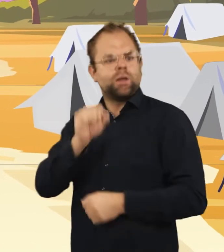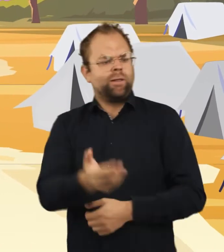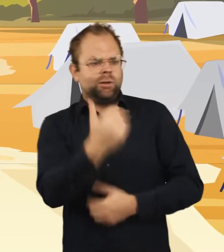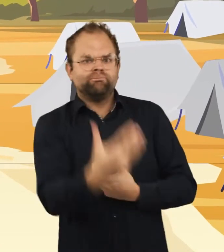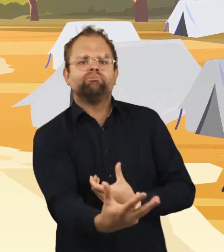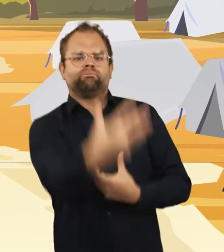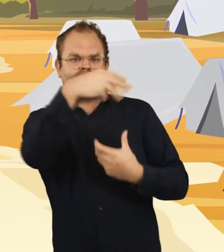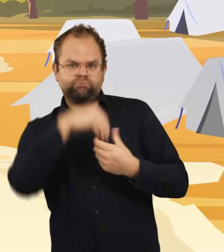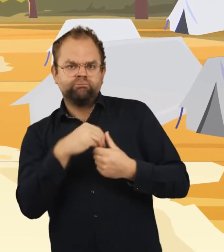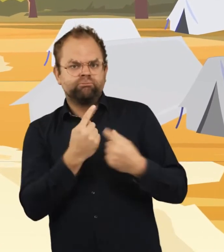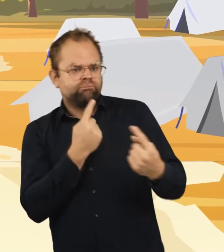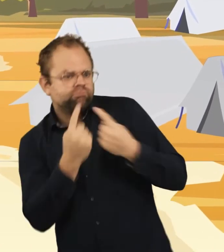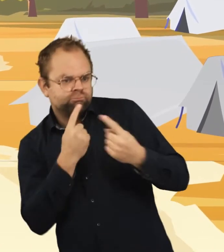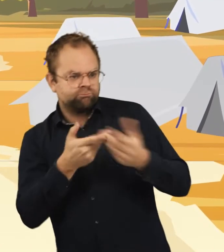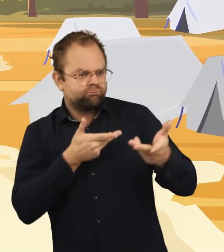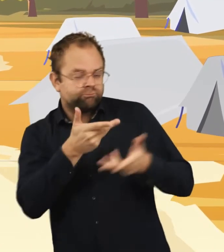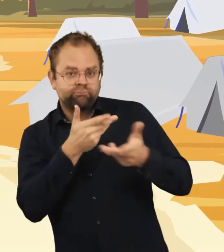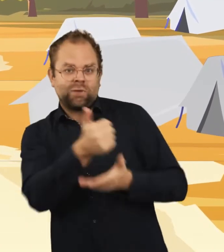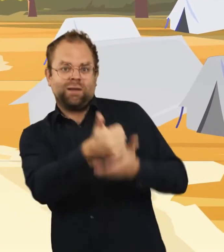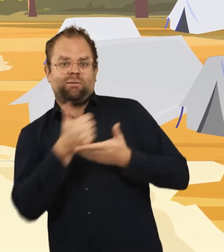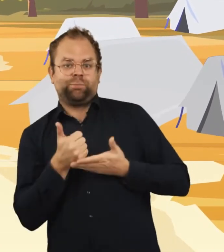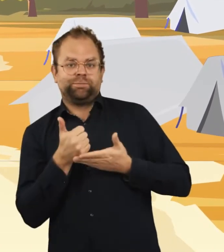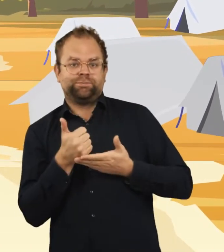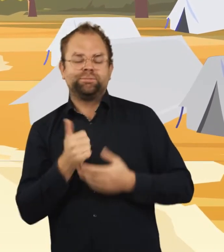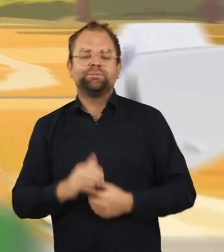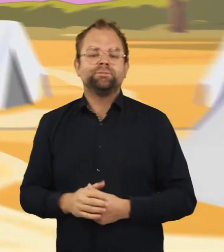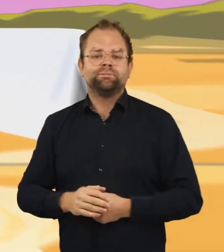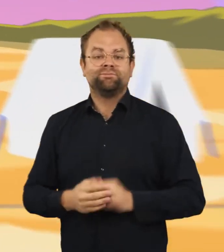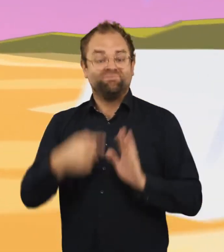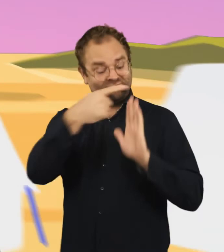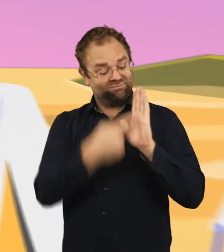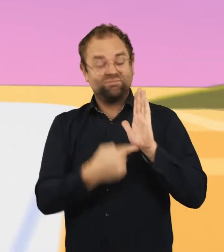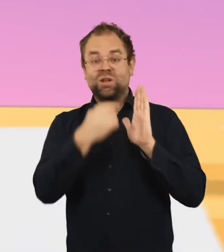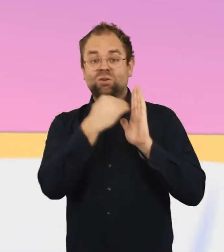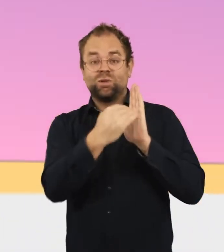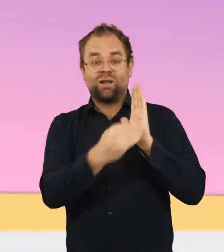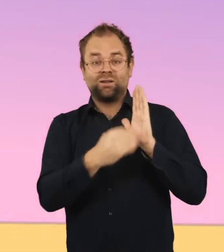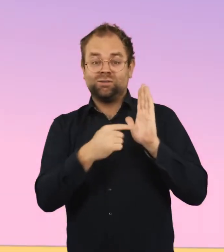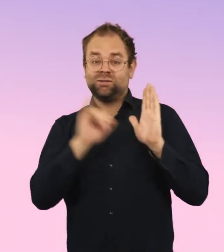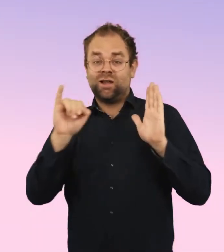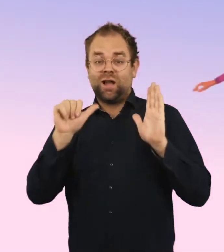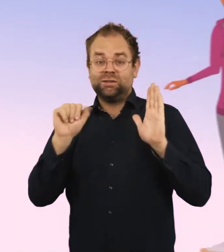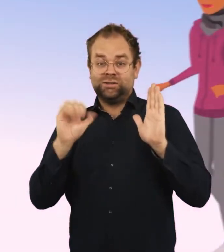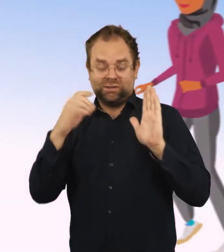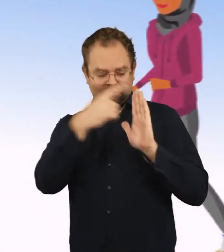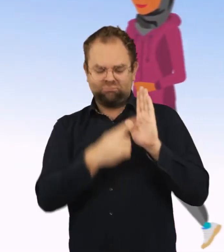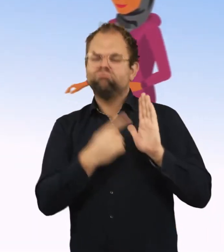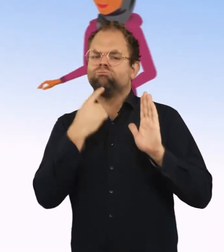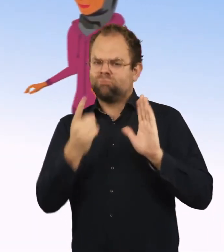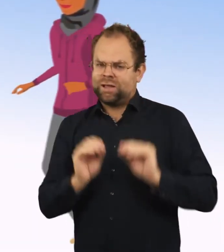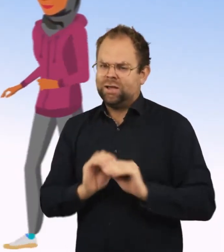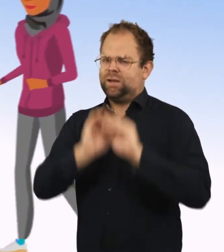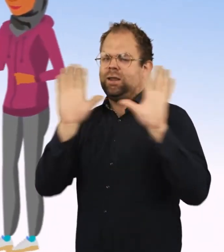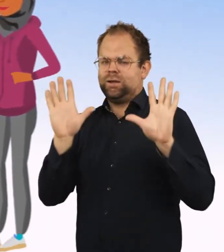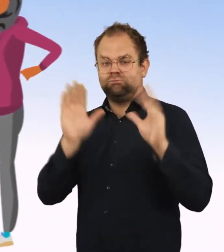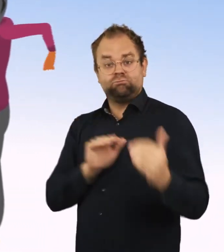identified, included and consulted. The IASC guidelines make clear that